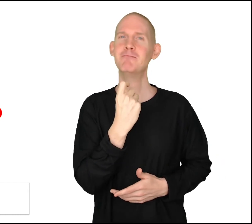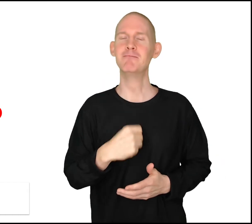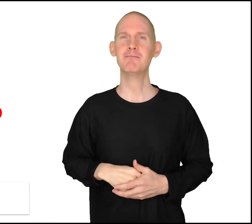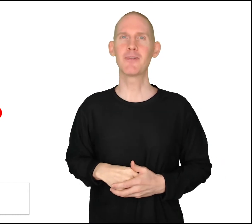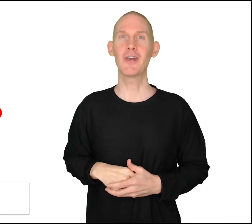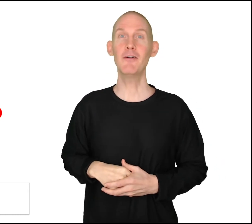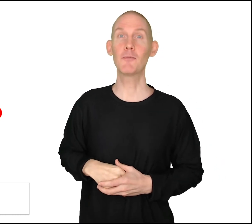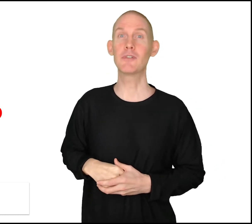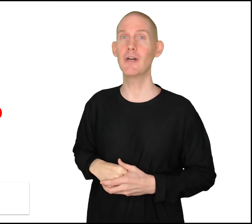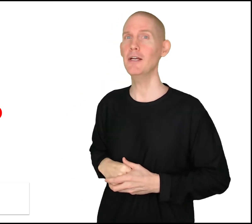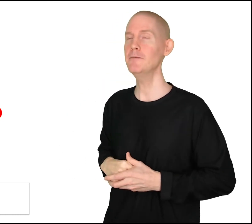Okay, from the sign.